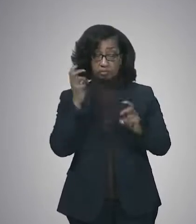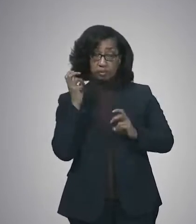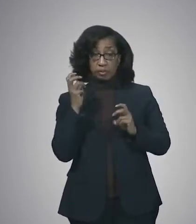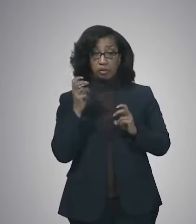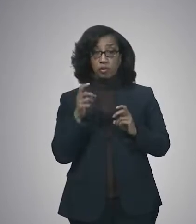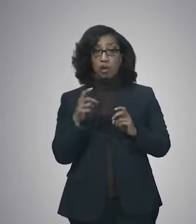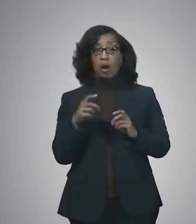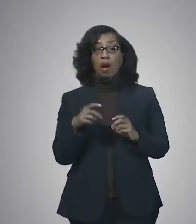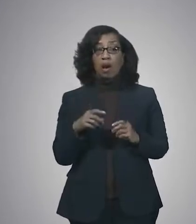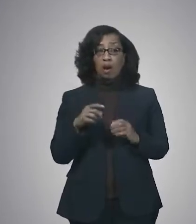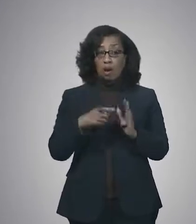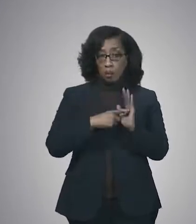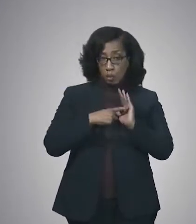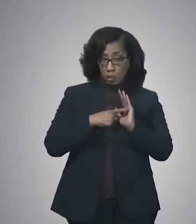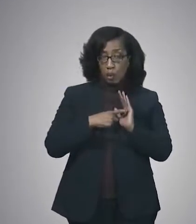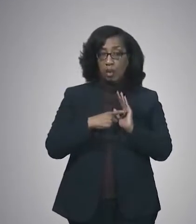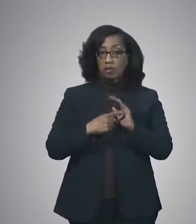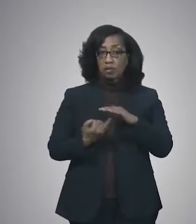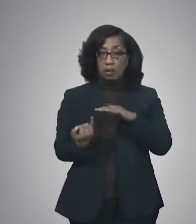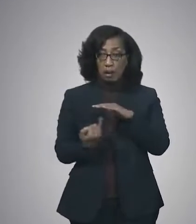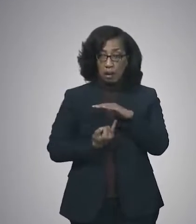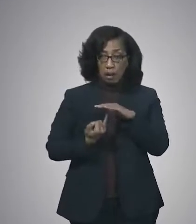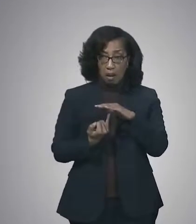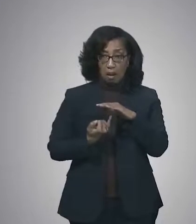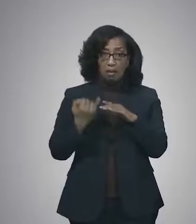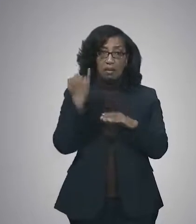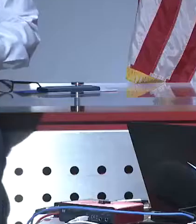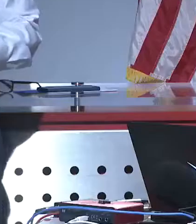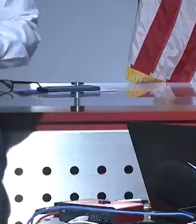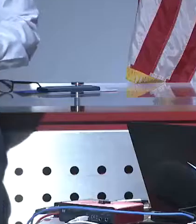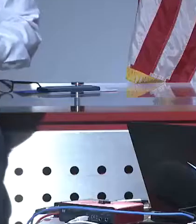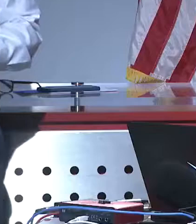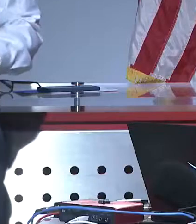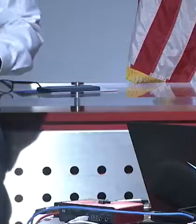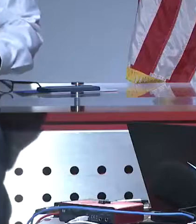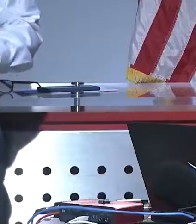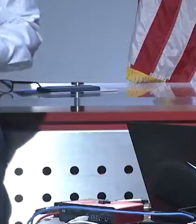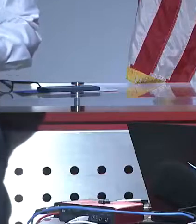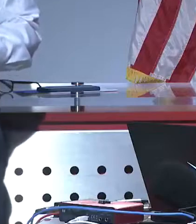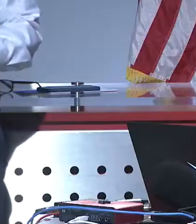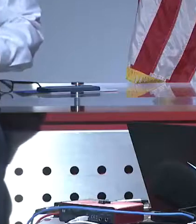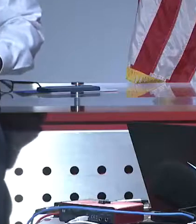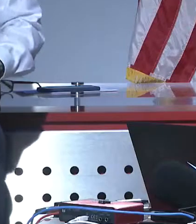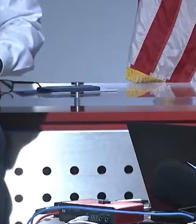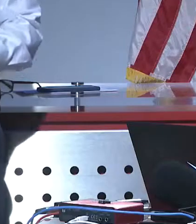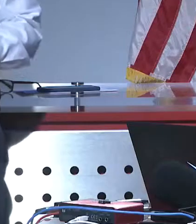isolation once they are found to be positive. Dominique Dillon, Fox 13.